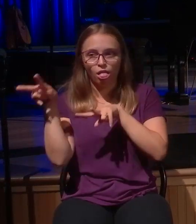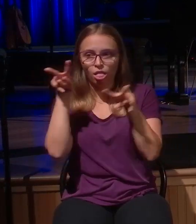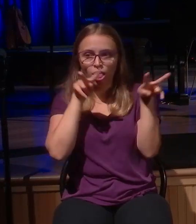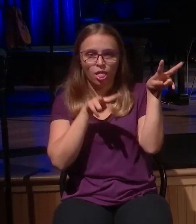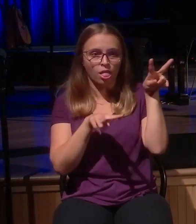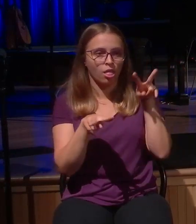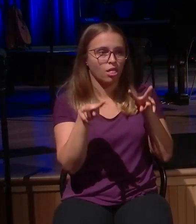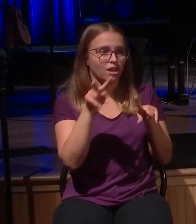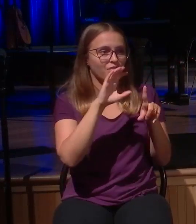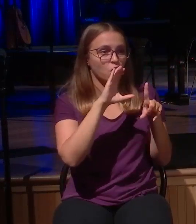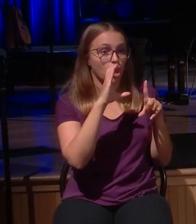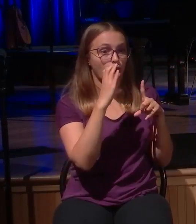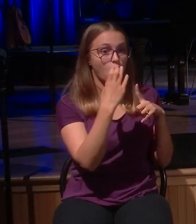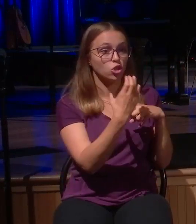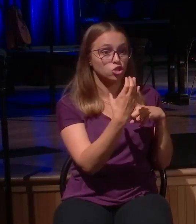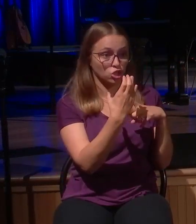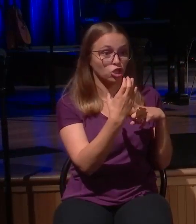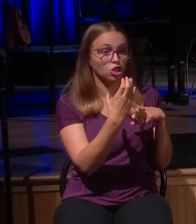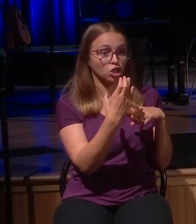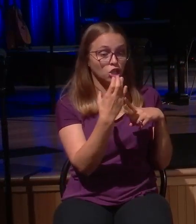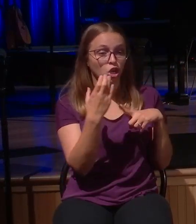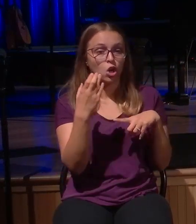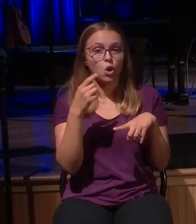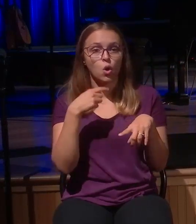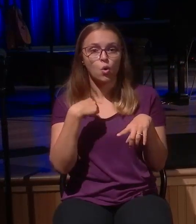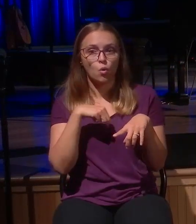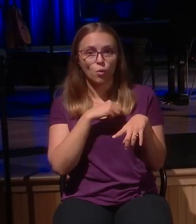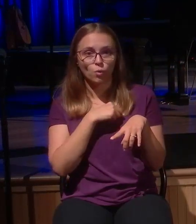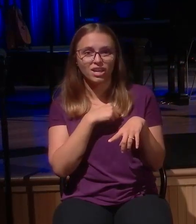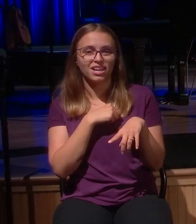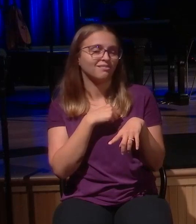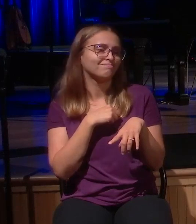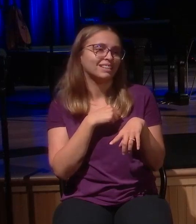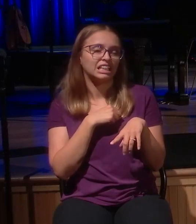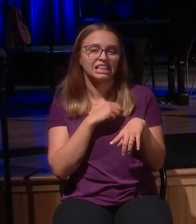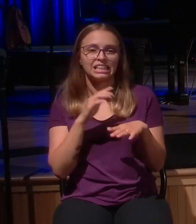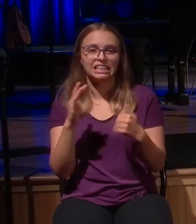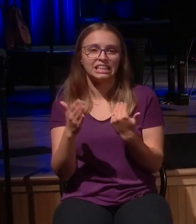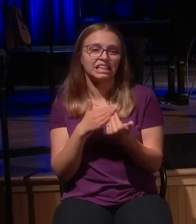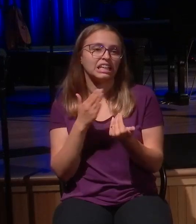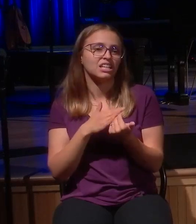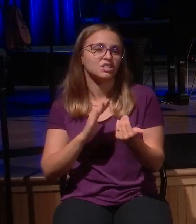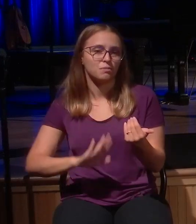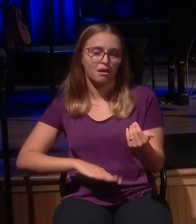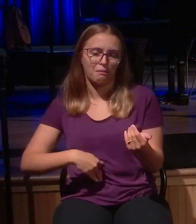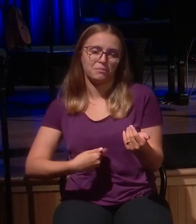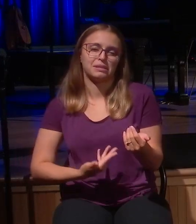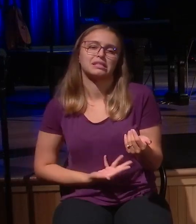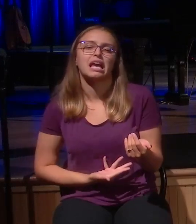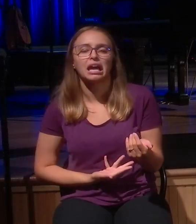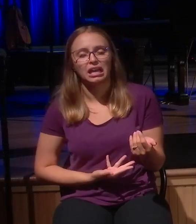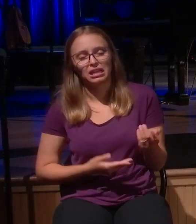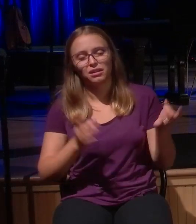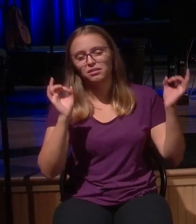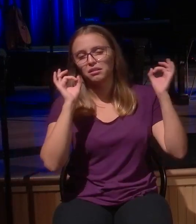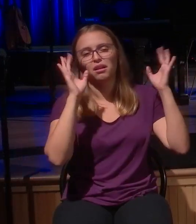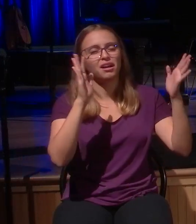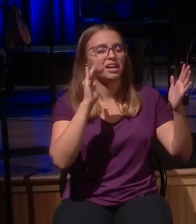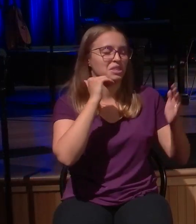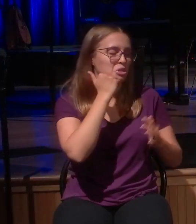It's easy to look at all of the stuff going on. The opposition against Christianity, the defaming, just the shame that people pour out